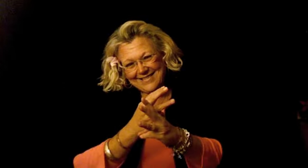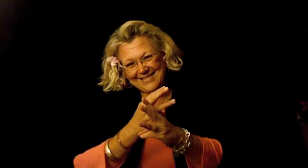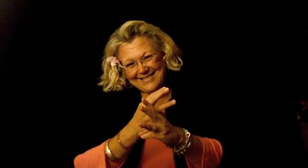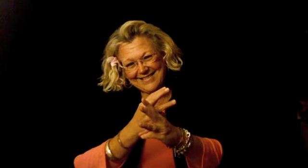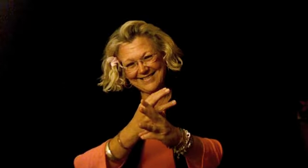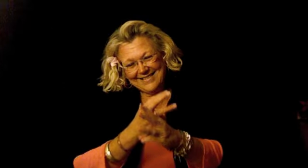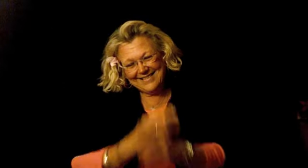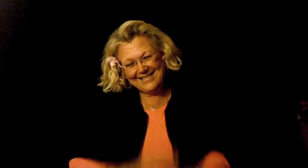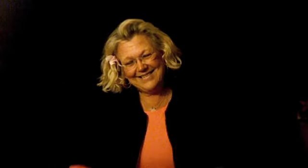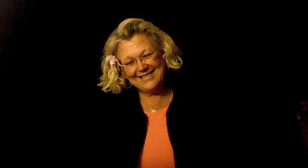going